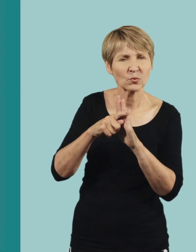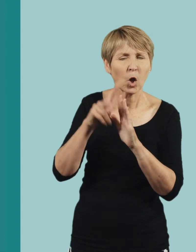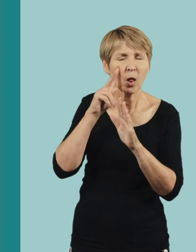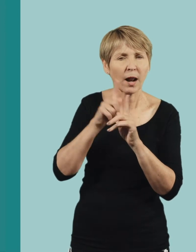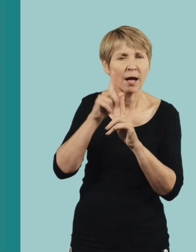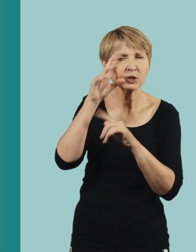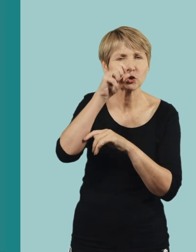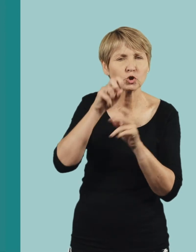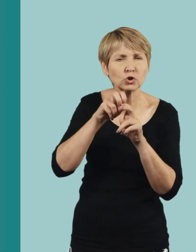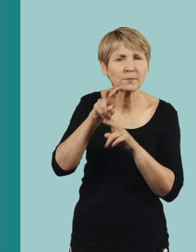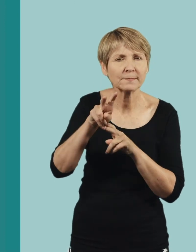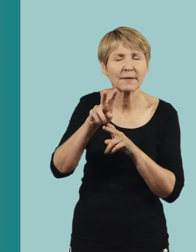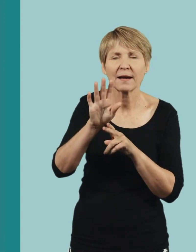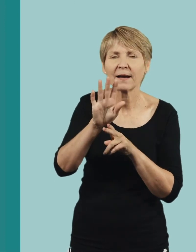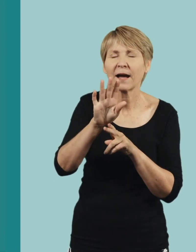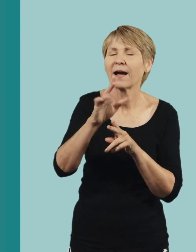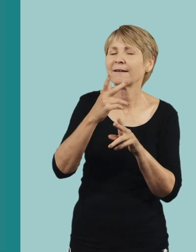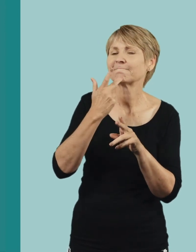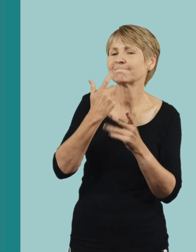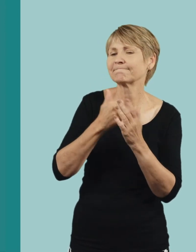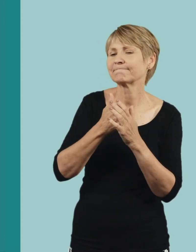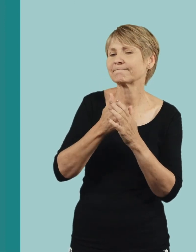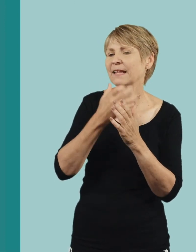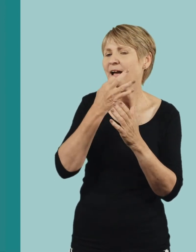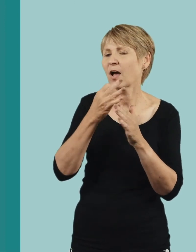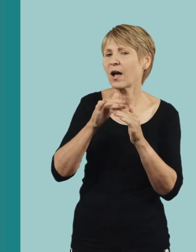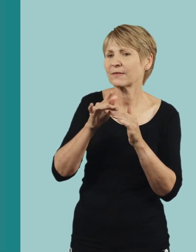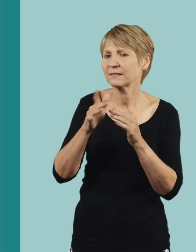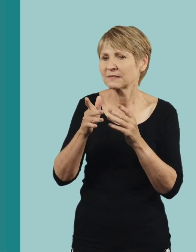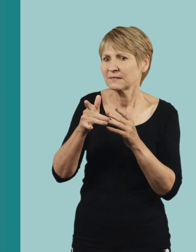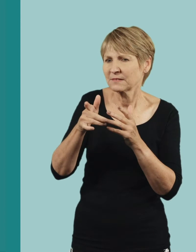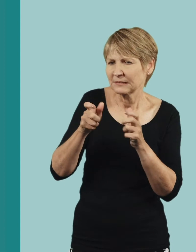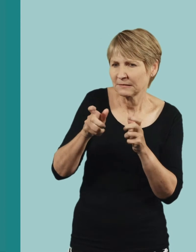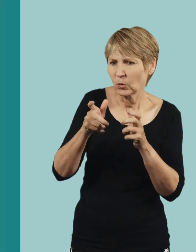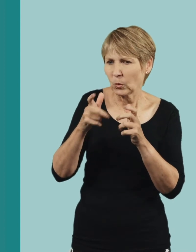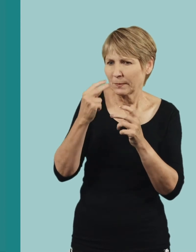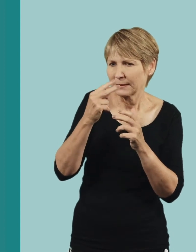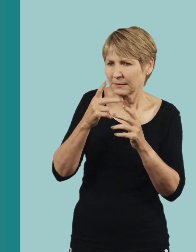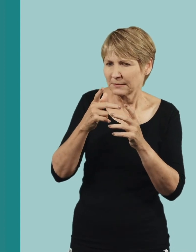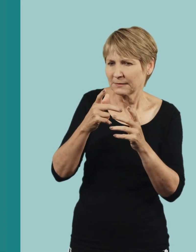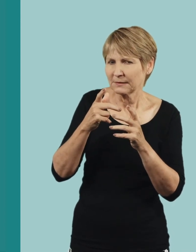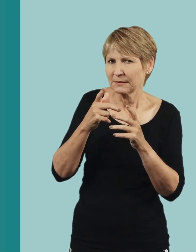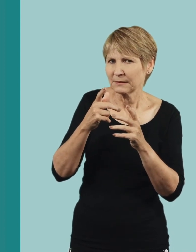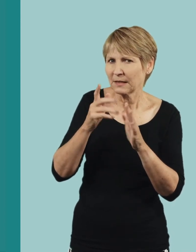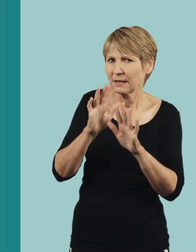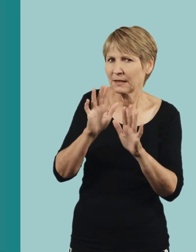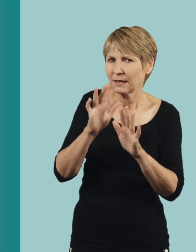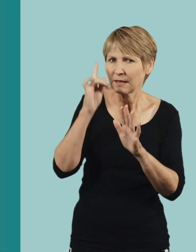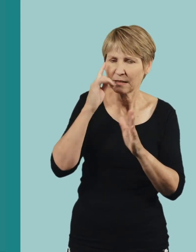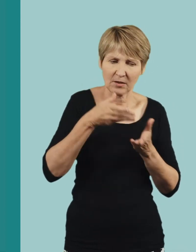rather than asking about the person's specific disability and how it will affect their job, phrase the question to ask them if they may need an